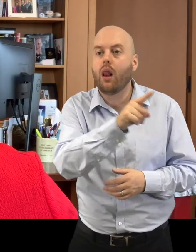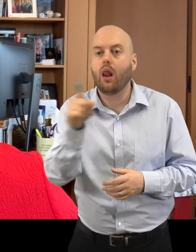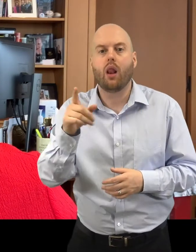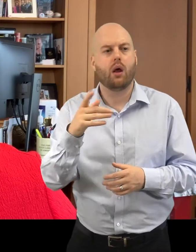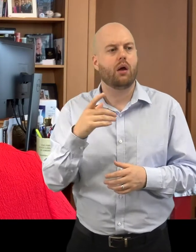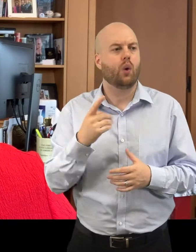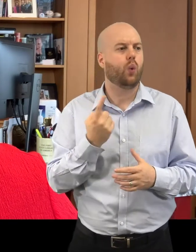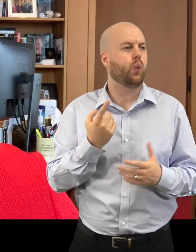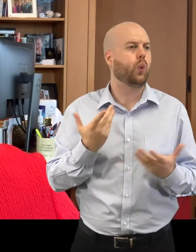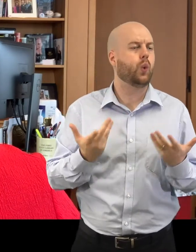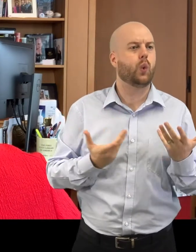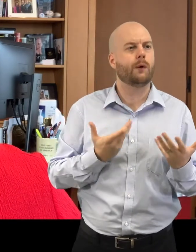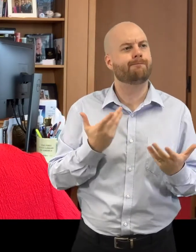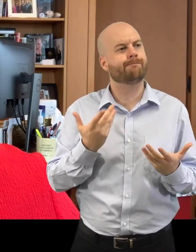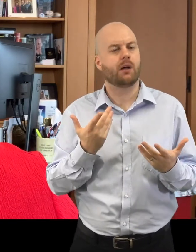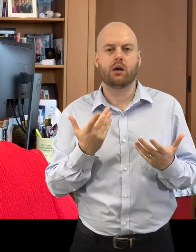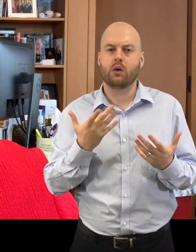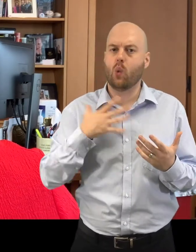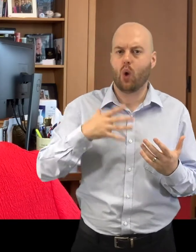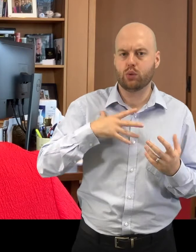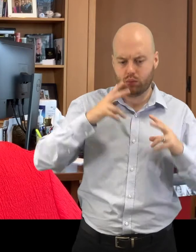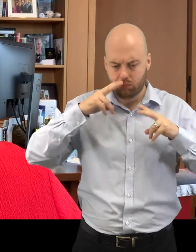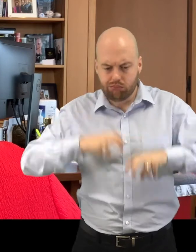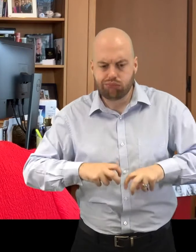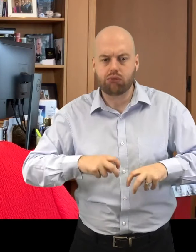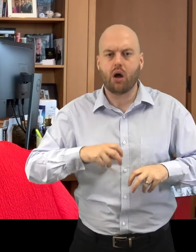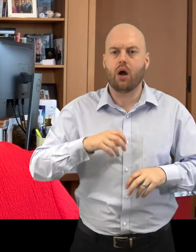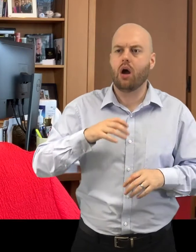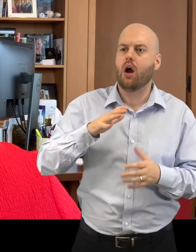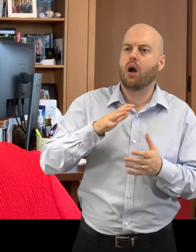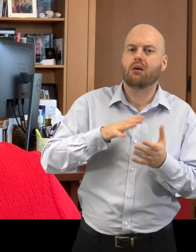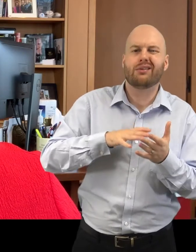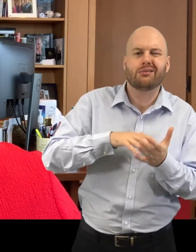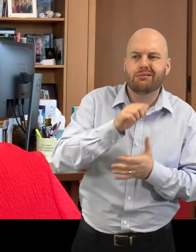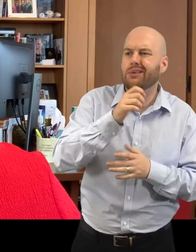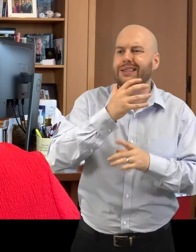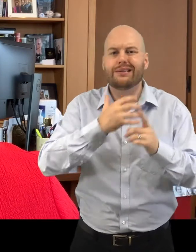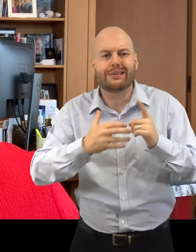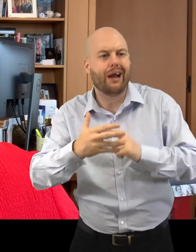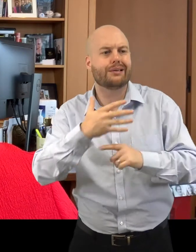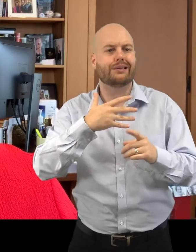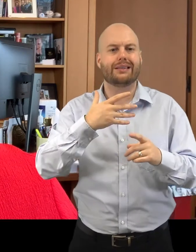at their countries and communities and societies, consider